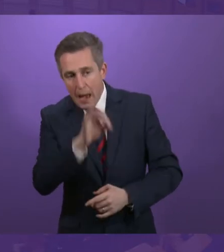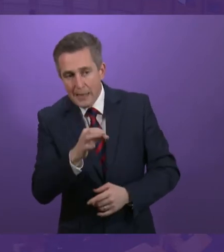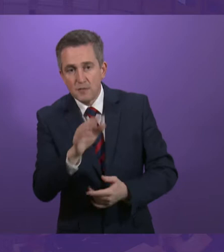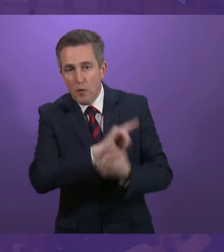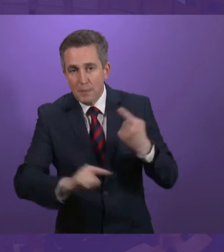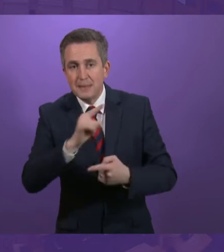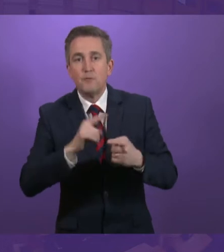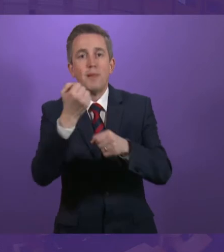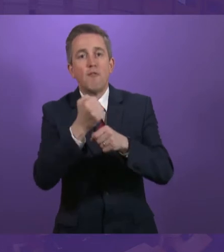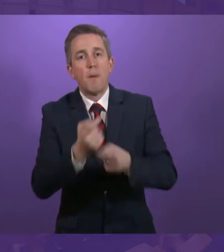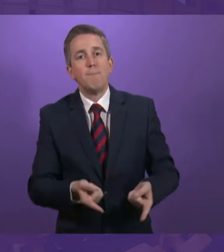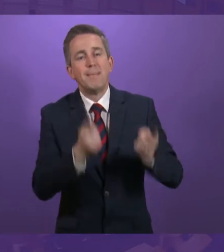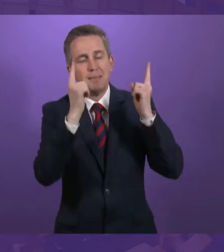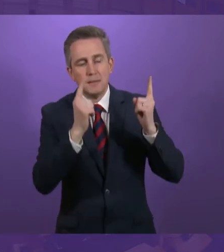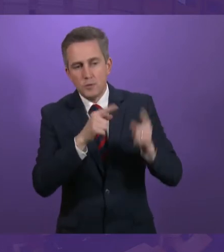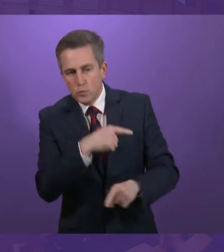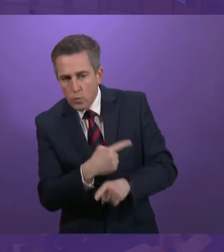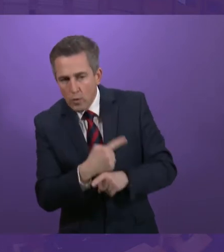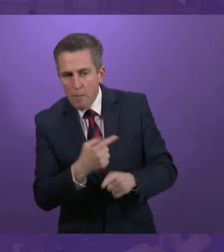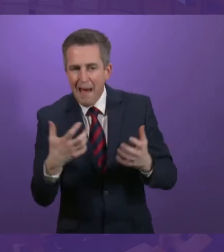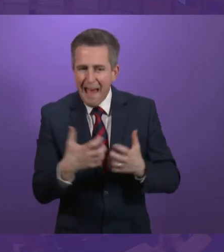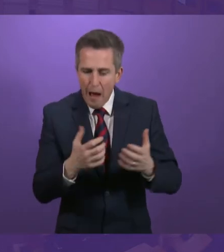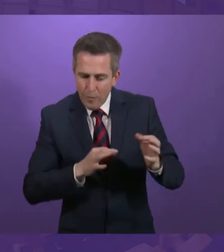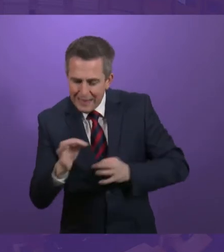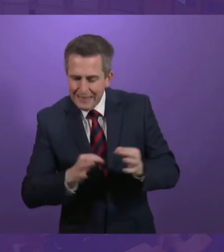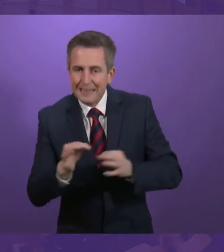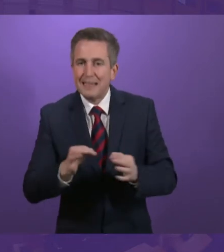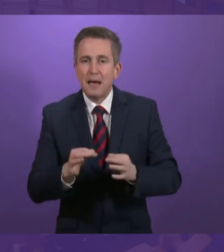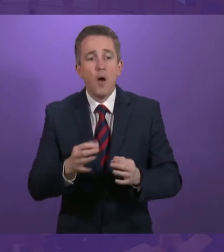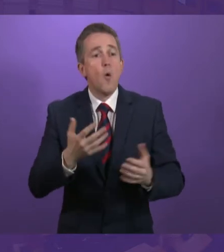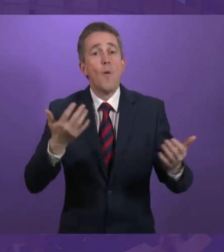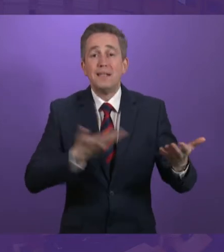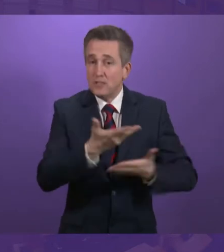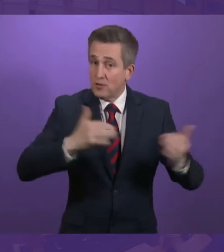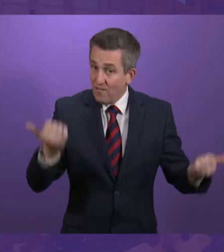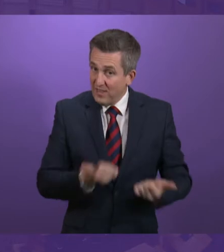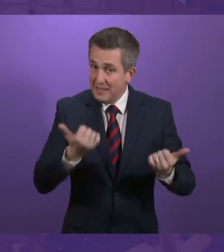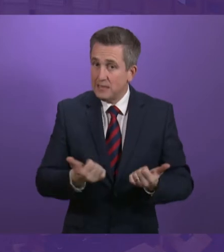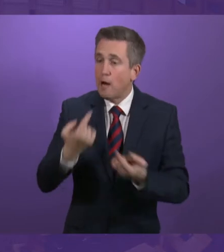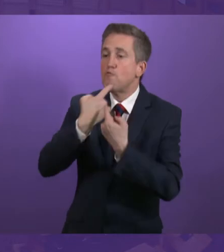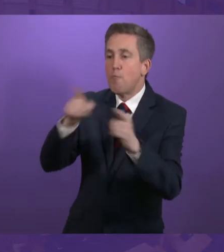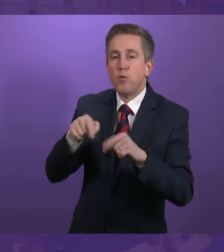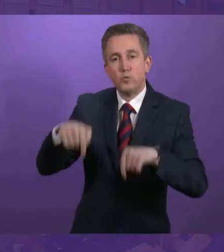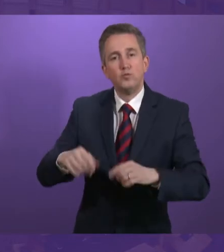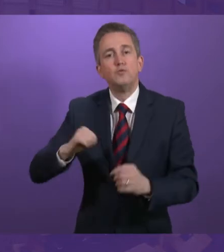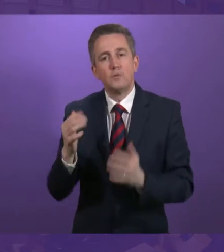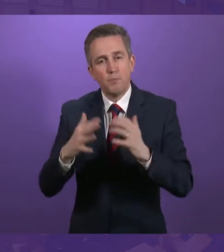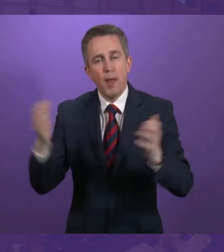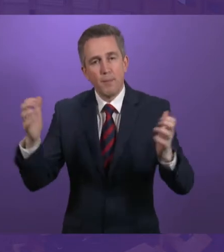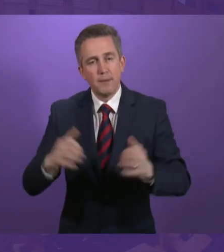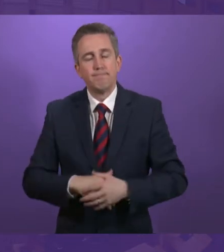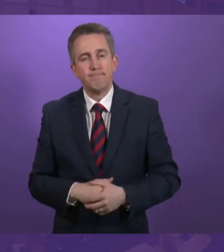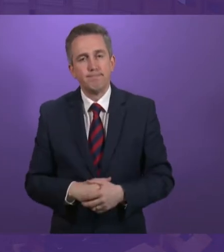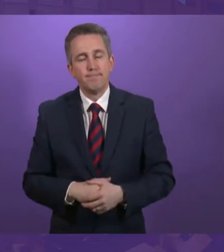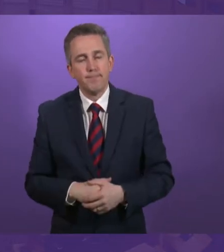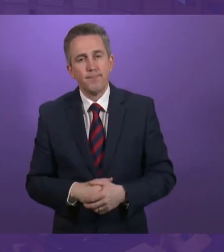ministers to discuss the implications. I will of course report back to parliament once discussions are more advanced. Going